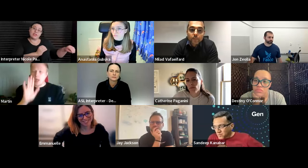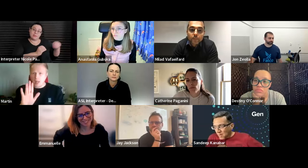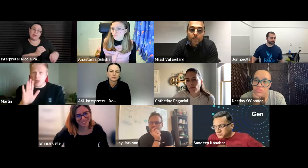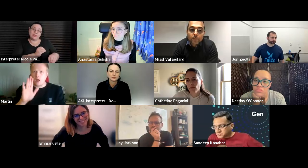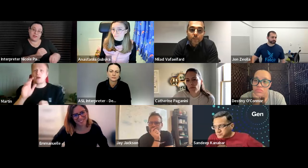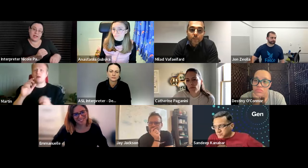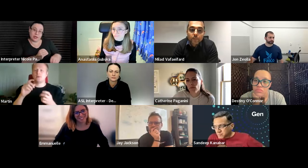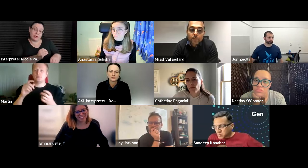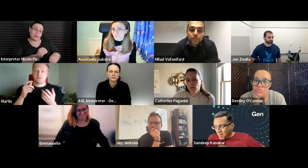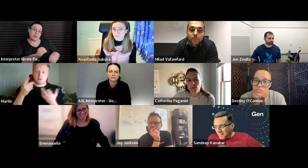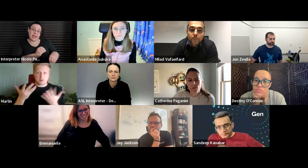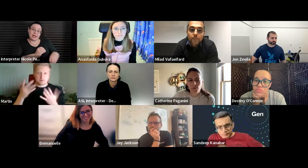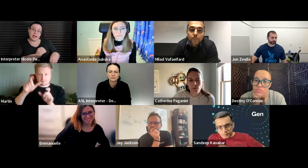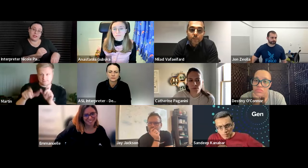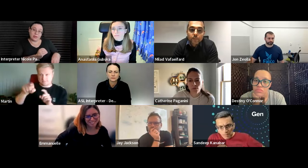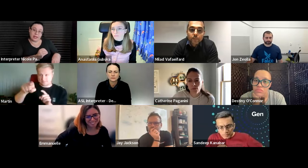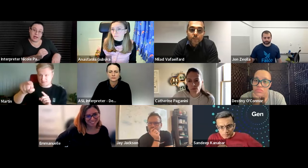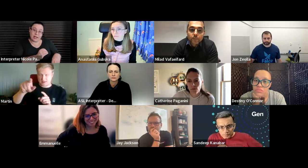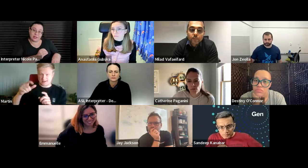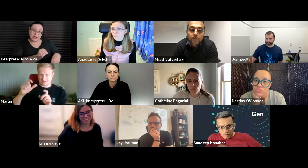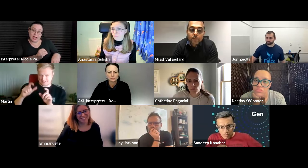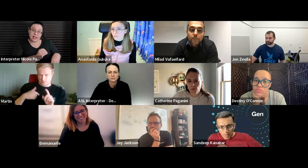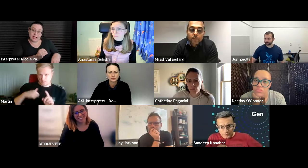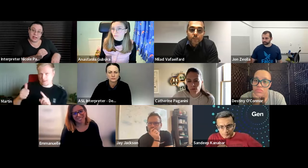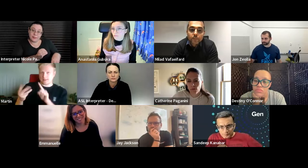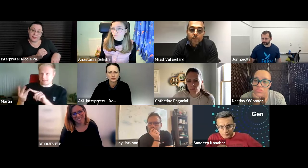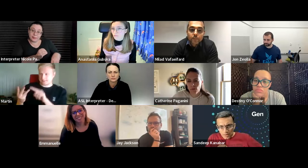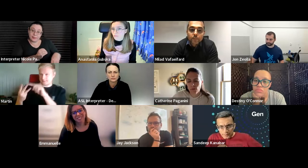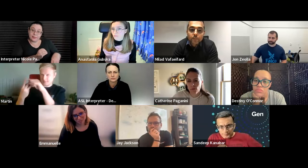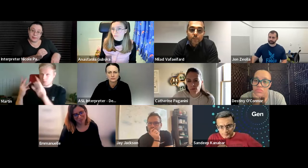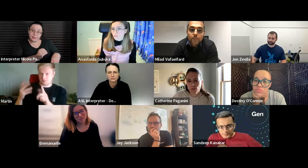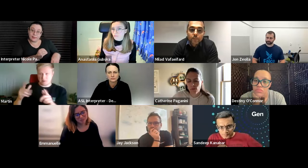i think we should be able to find interpreters who can come and do international sign